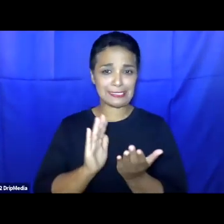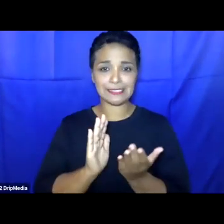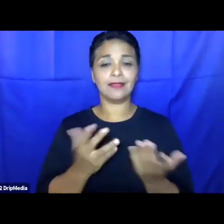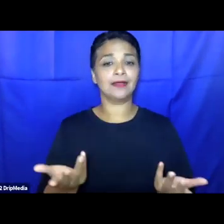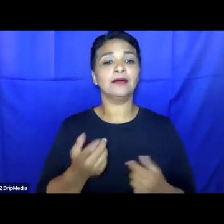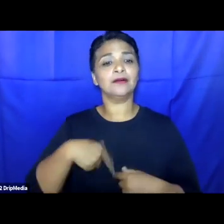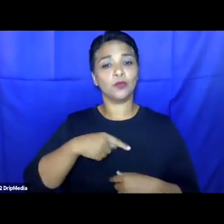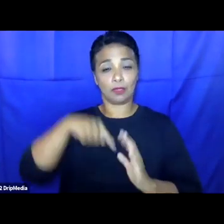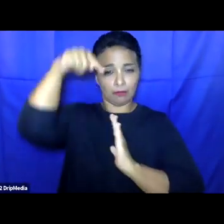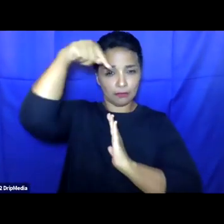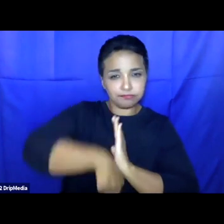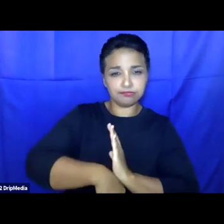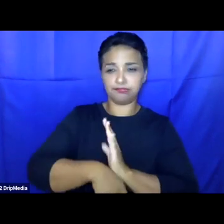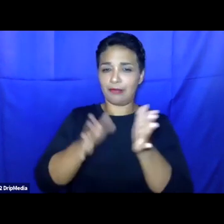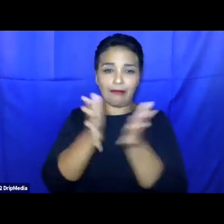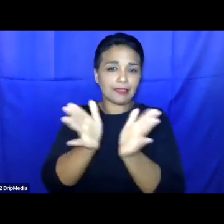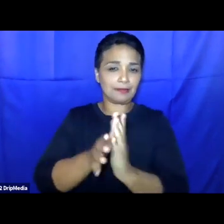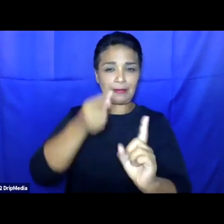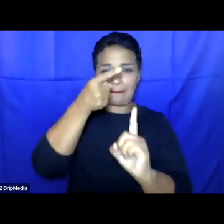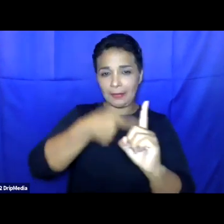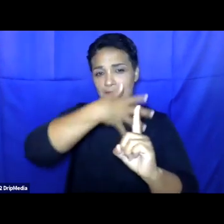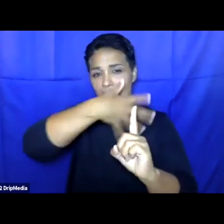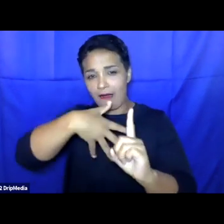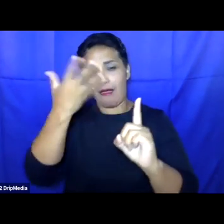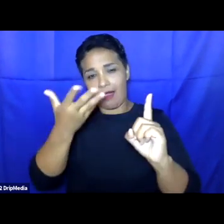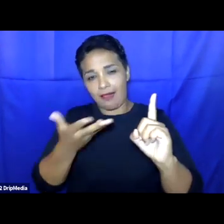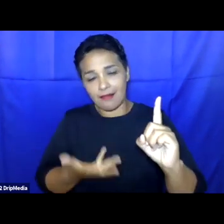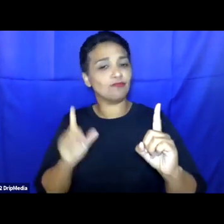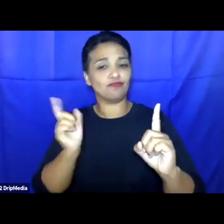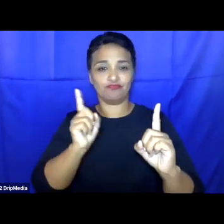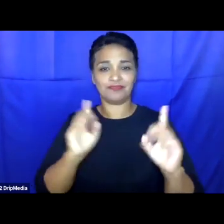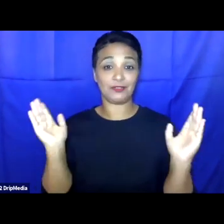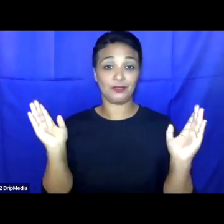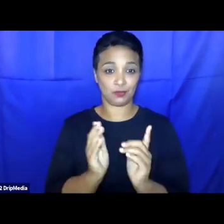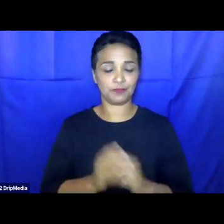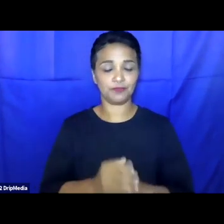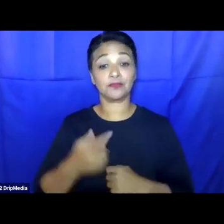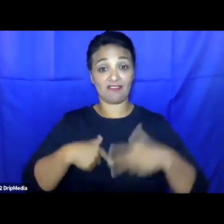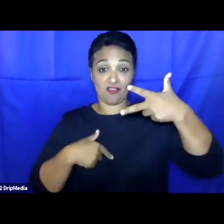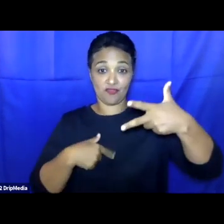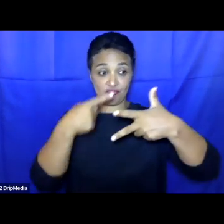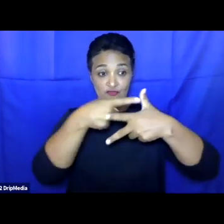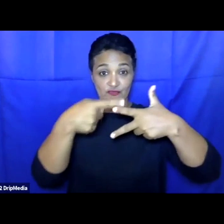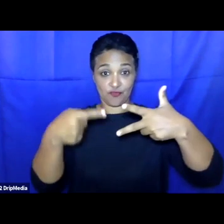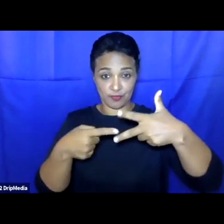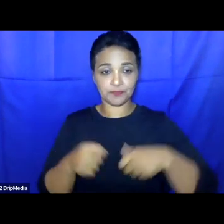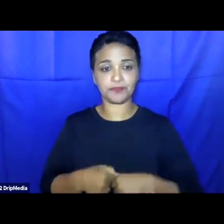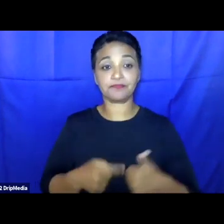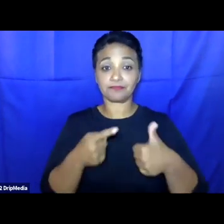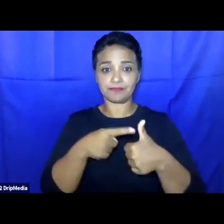descriptions of their profile. So we will first have three core presentations. Our first speakers will be Rosemary Byrne, professor of